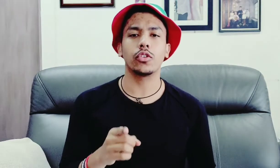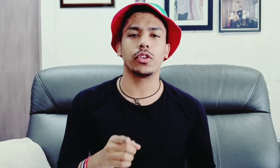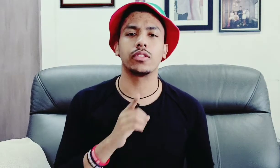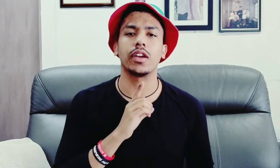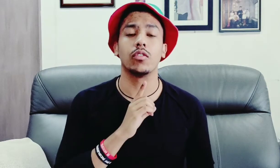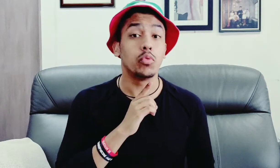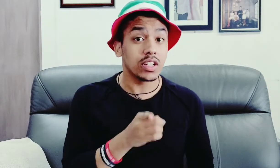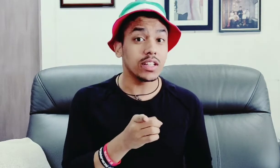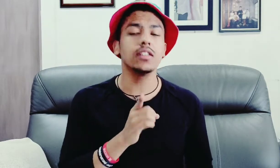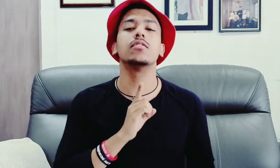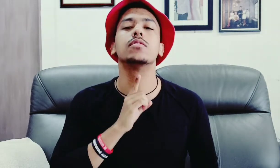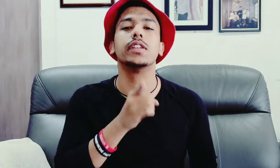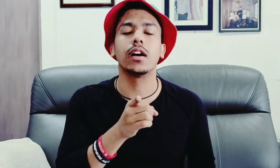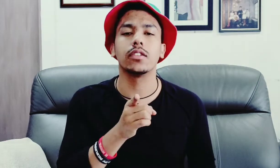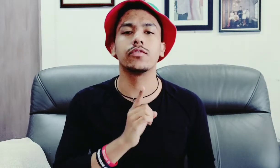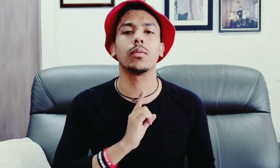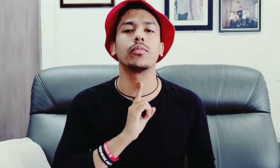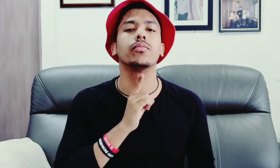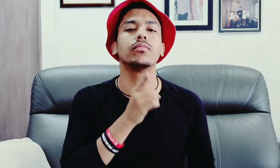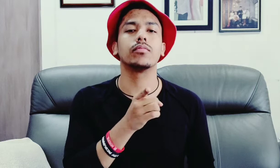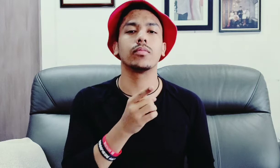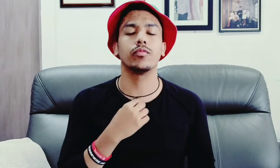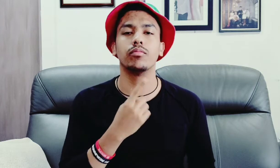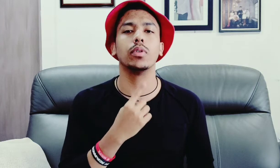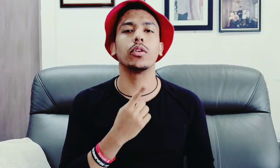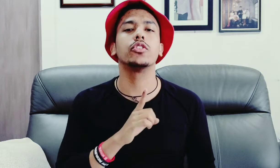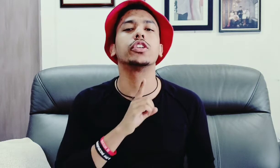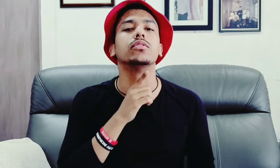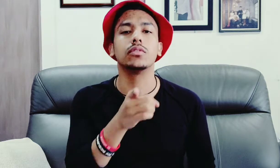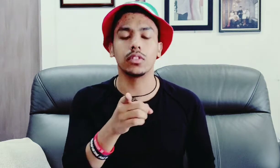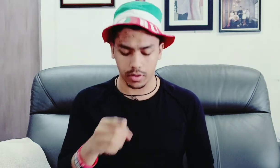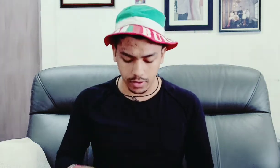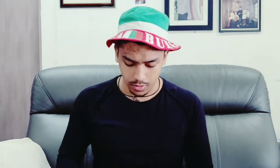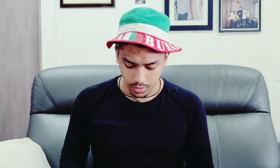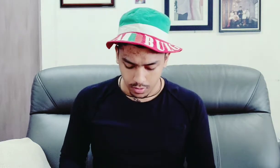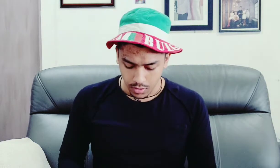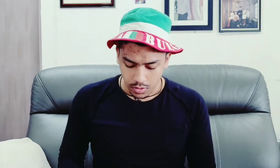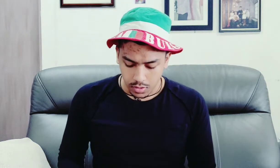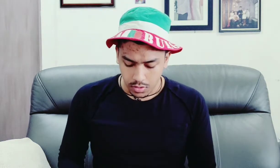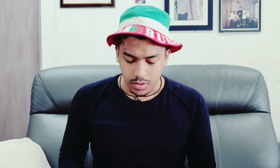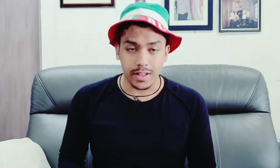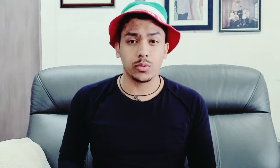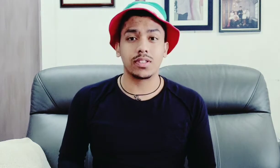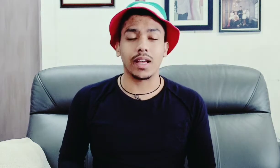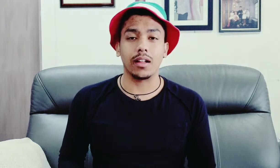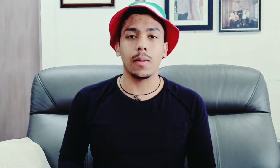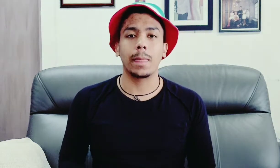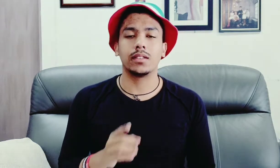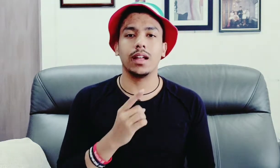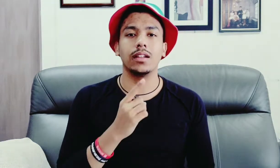or you can say really yeah from below your chin okay next word is tell tell